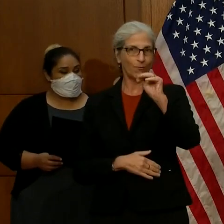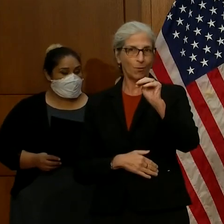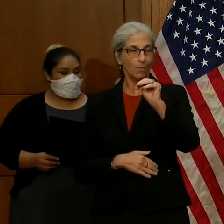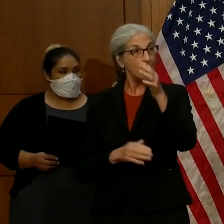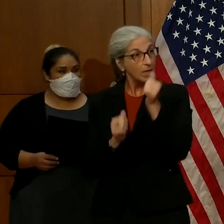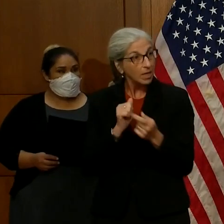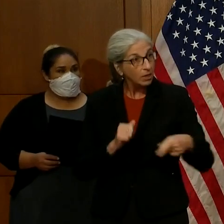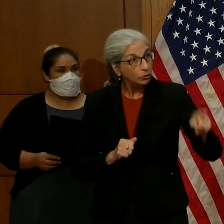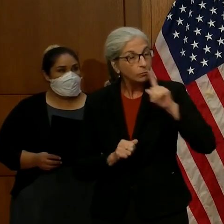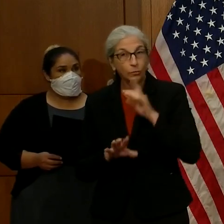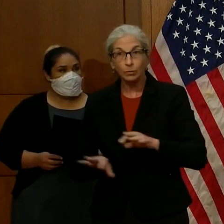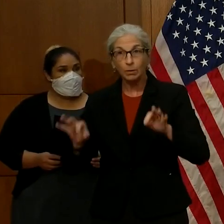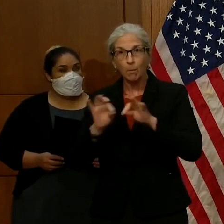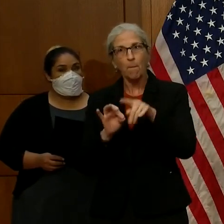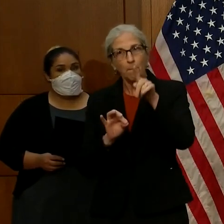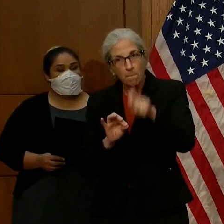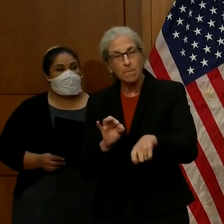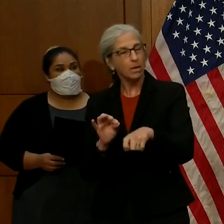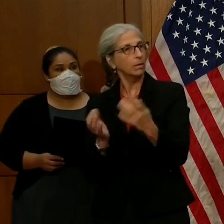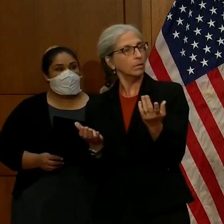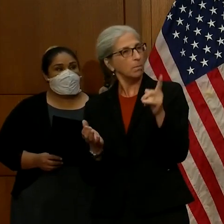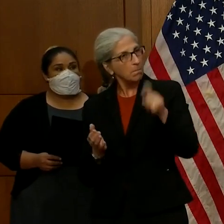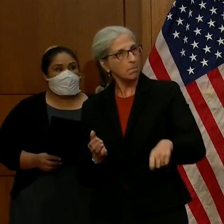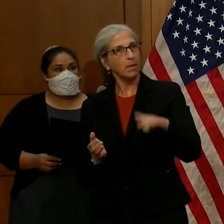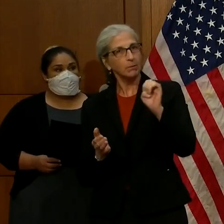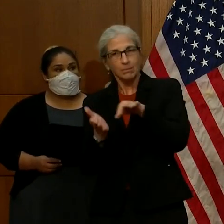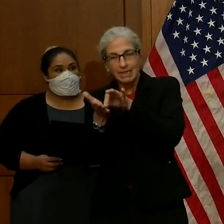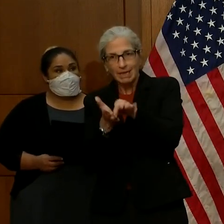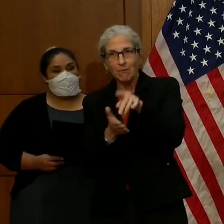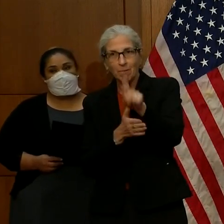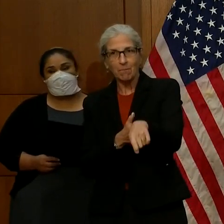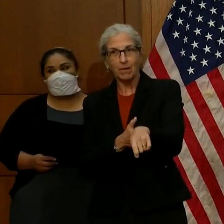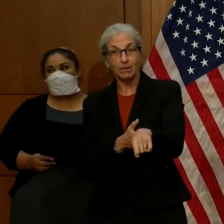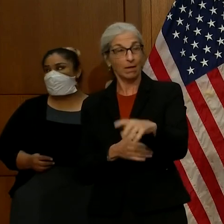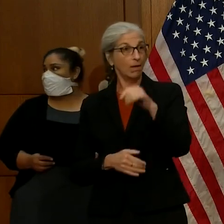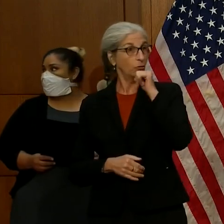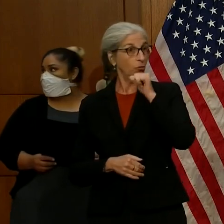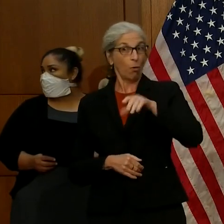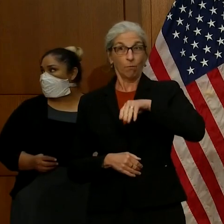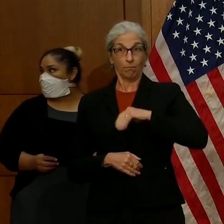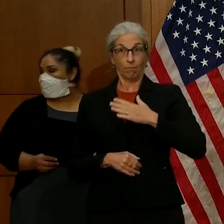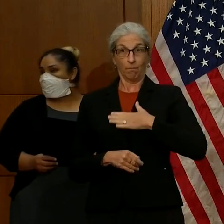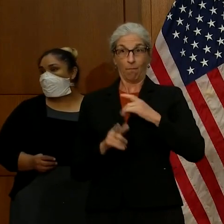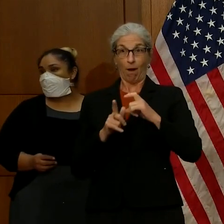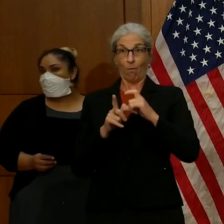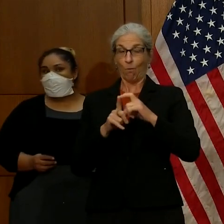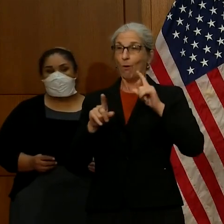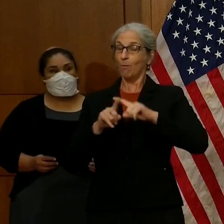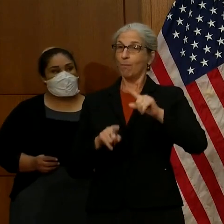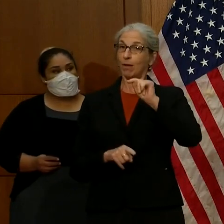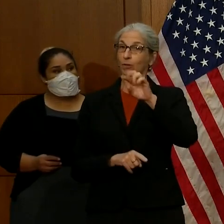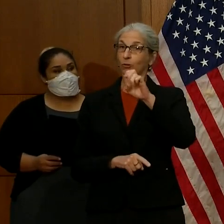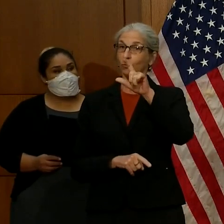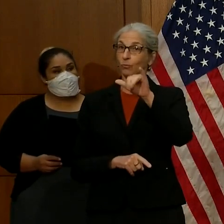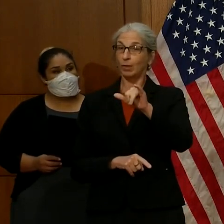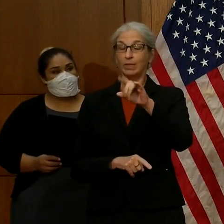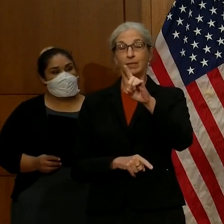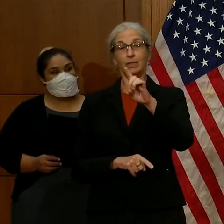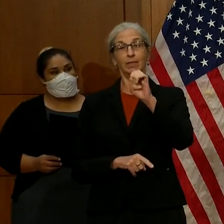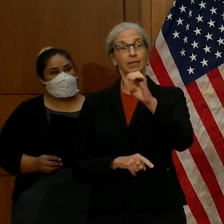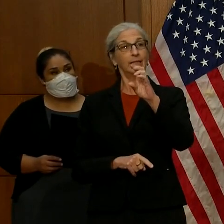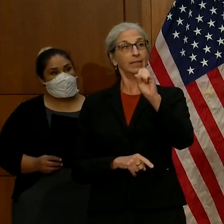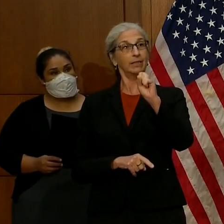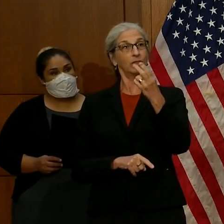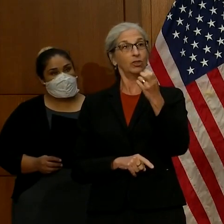is important and needs to be counted. Don't just take my word for it. I'm pleased to be joined today by my Deputy Secretary, Tracy J. DeSazer, and several